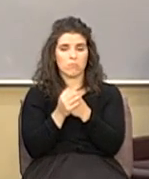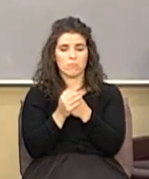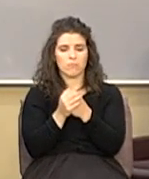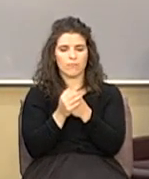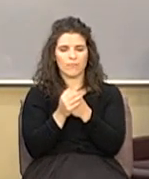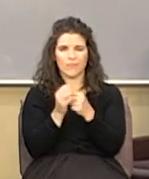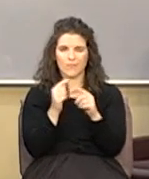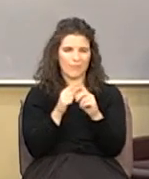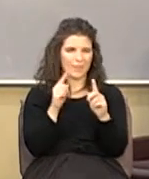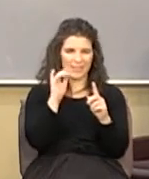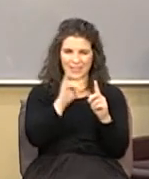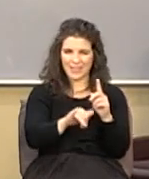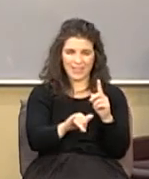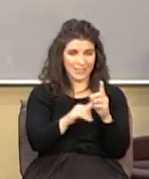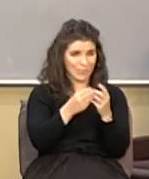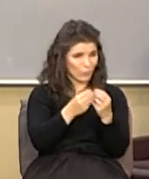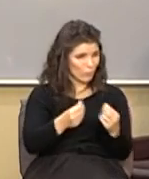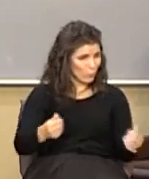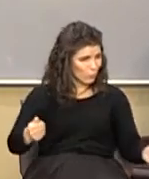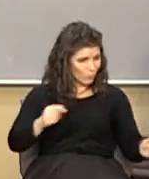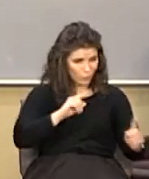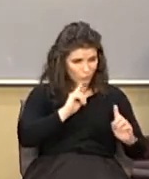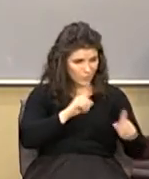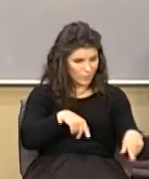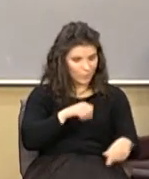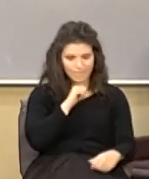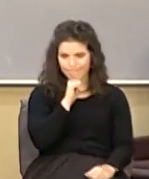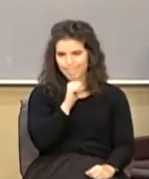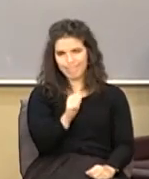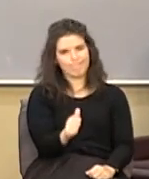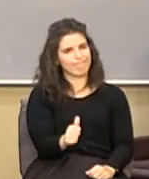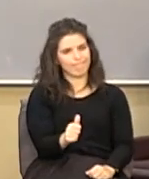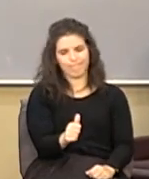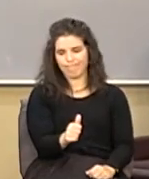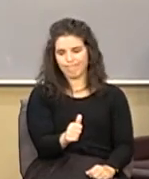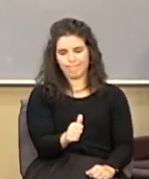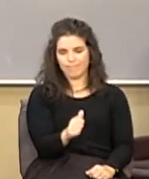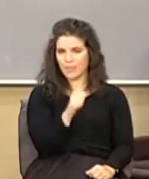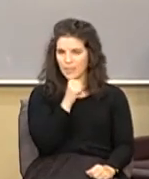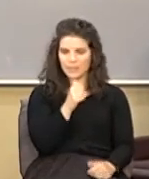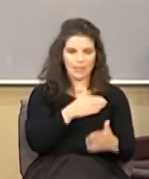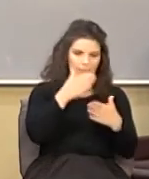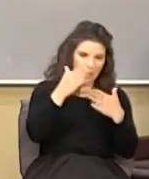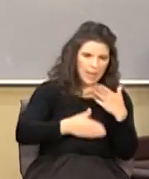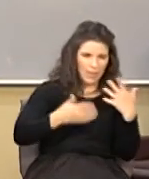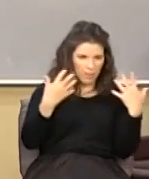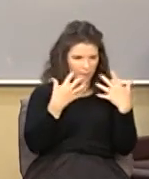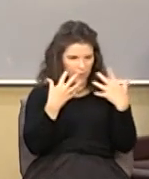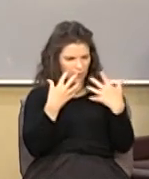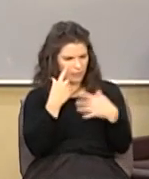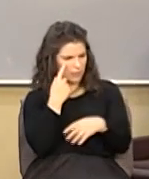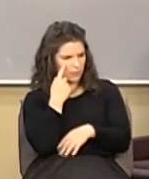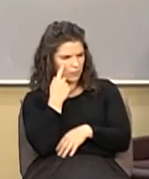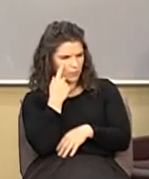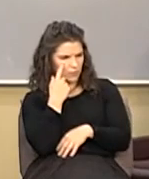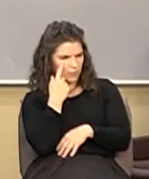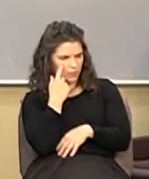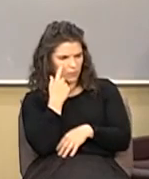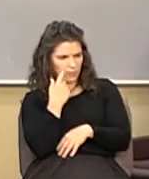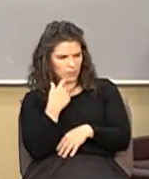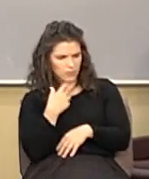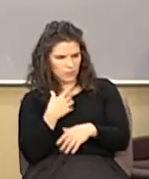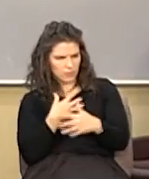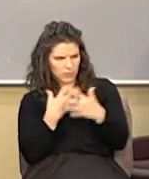but that's not a solution and there's not a solution that's going to end the fear and the suspicion and the anger